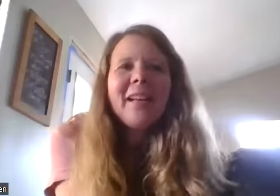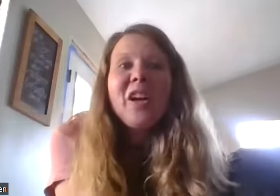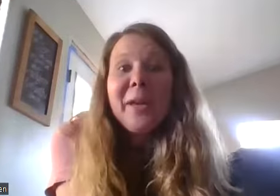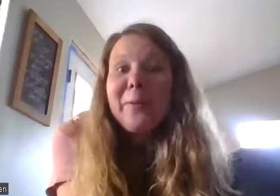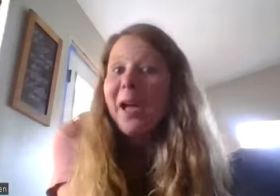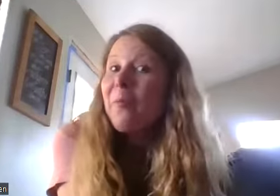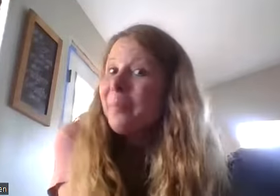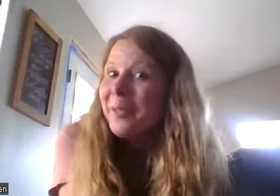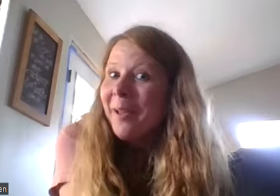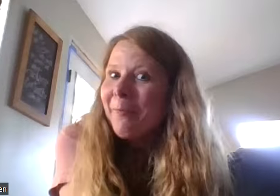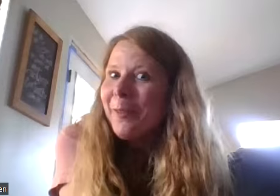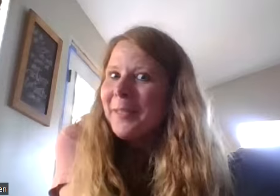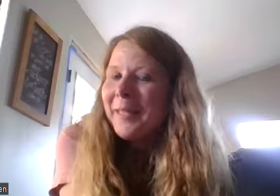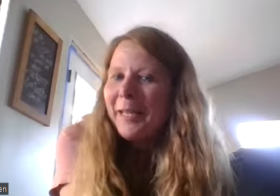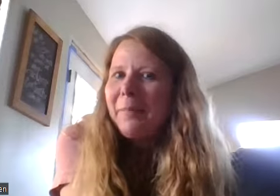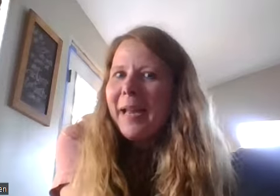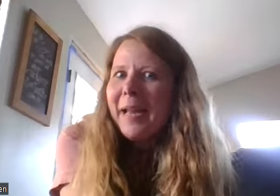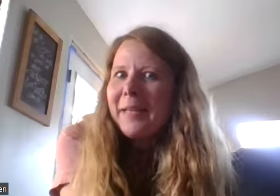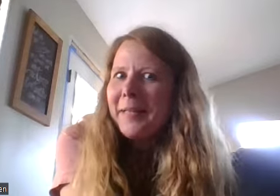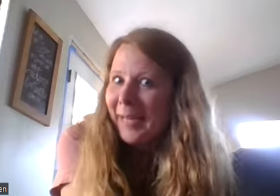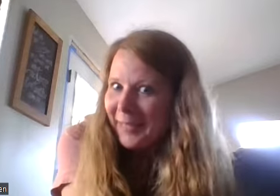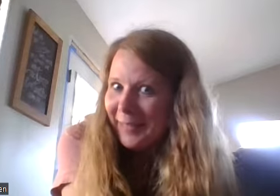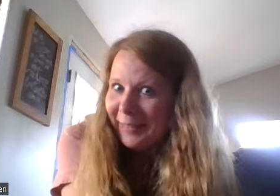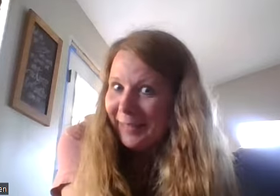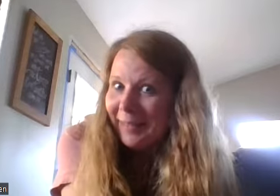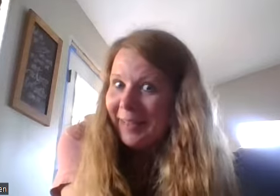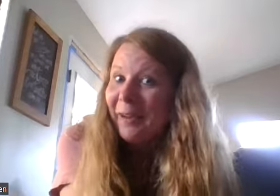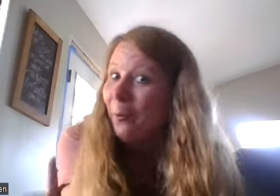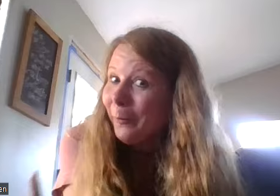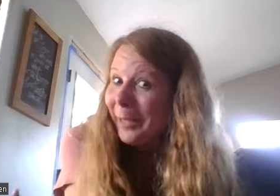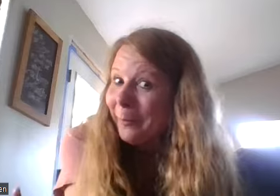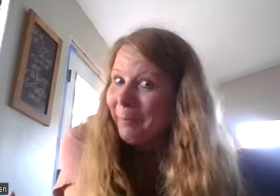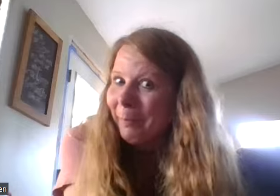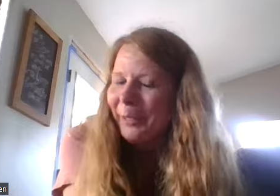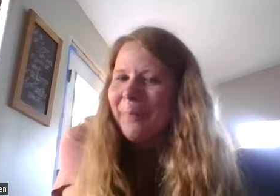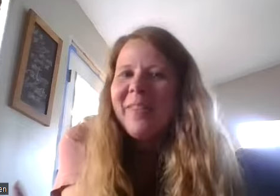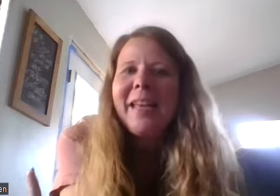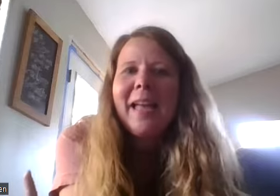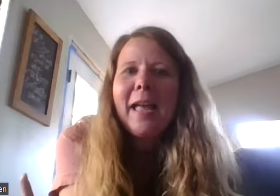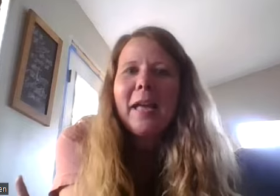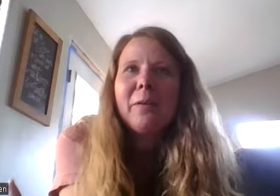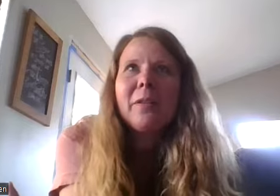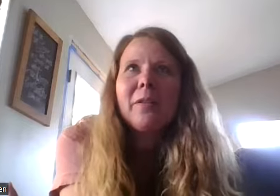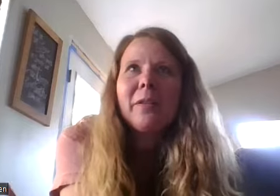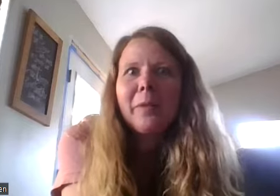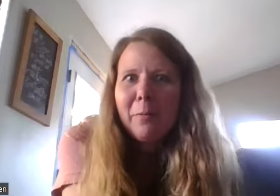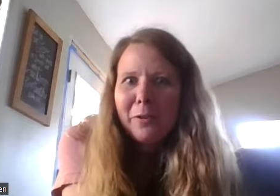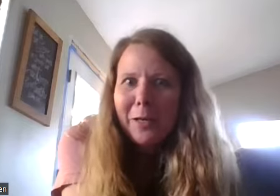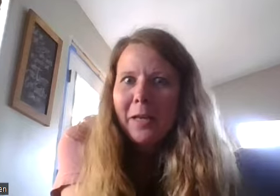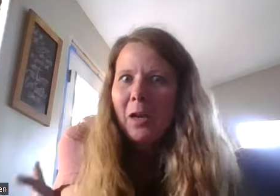Okay, we got one more song for this theme, and it's kind of silly. And hopefully I can remember it. And you and I will try